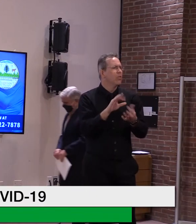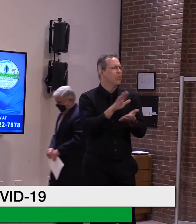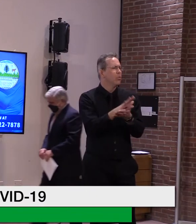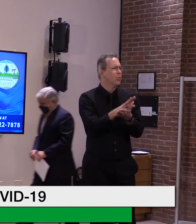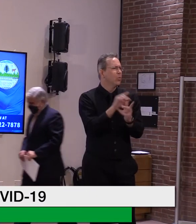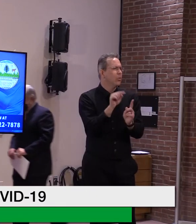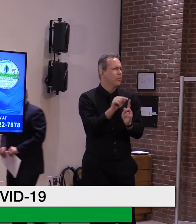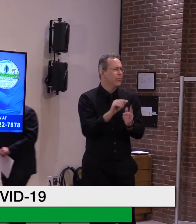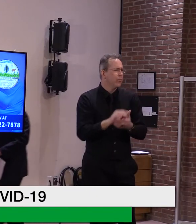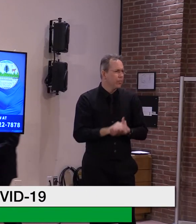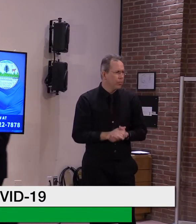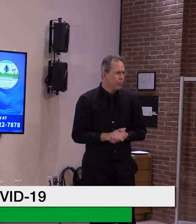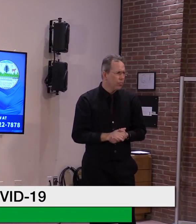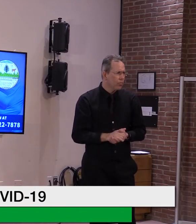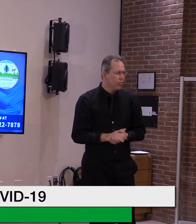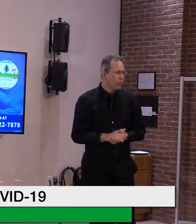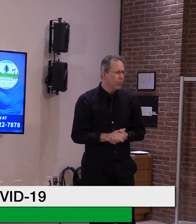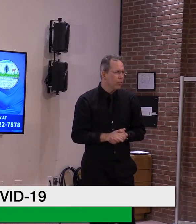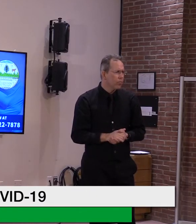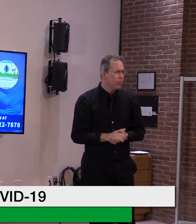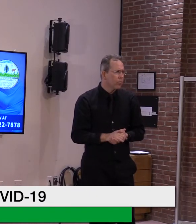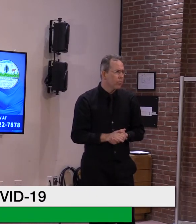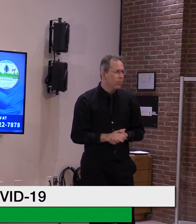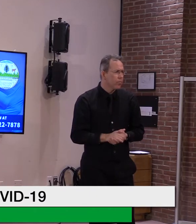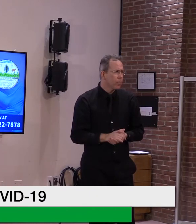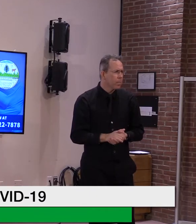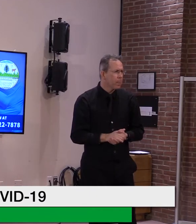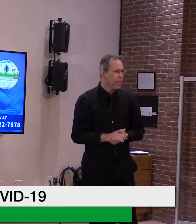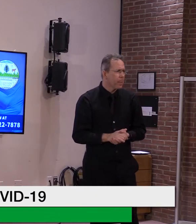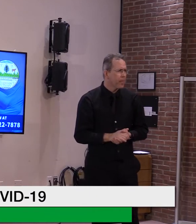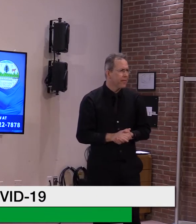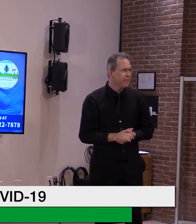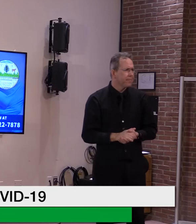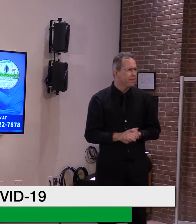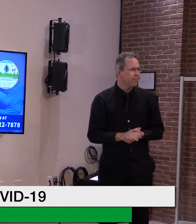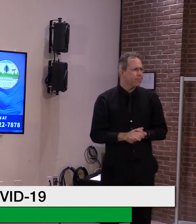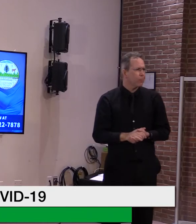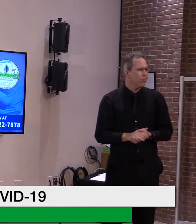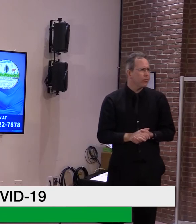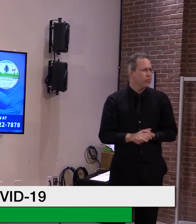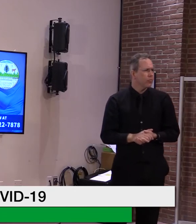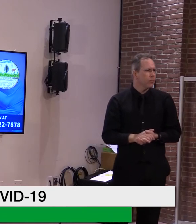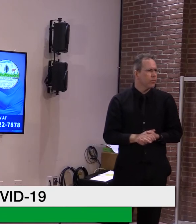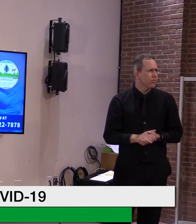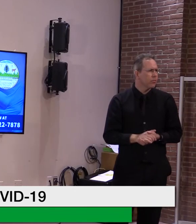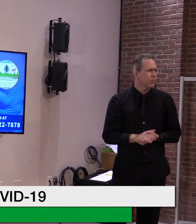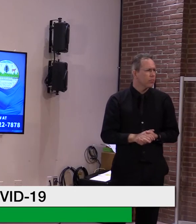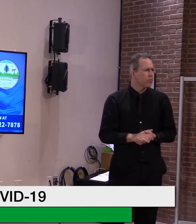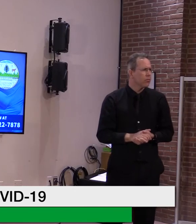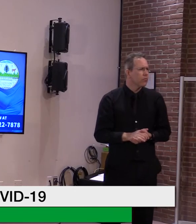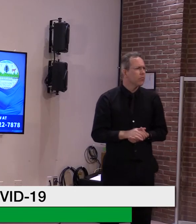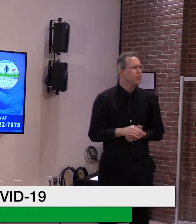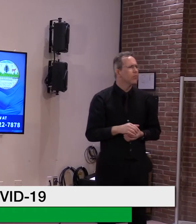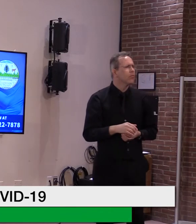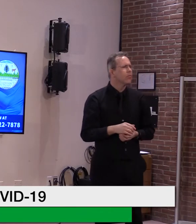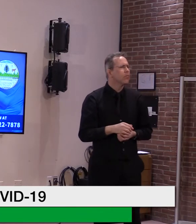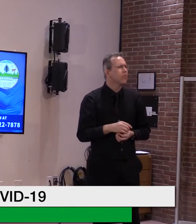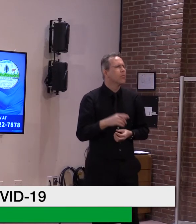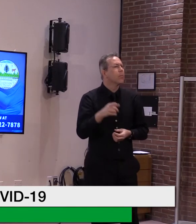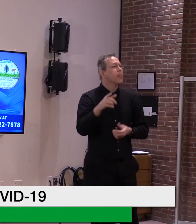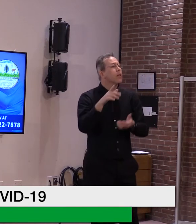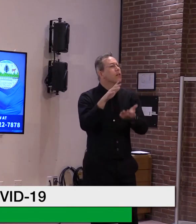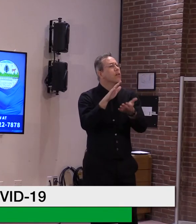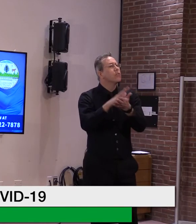any district make appointments in any district where a vaccine clinic is being held? We had one that will be held tomorrow in our local school